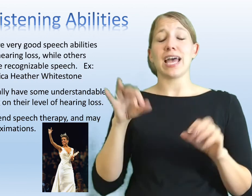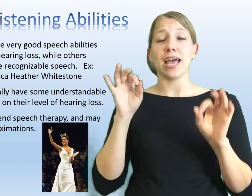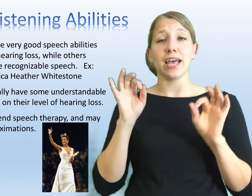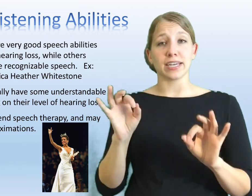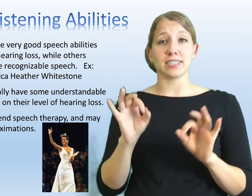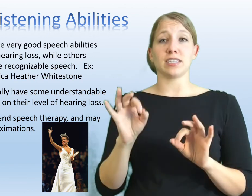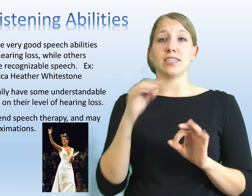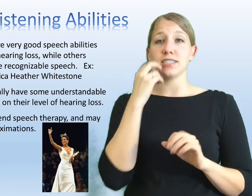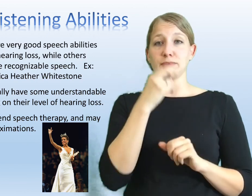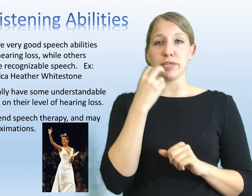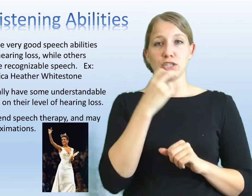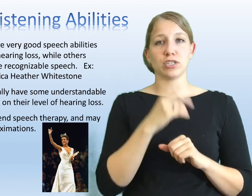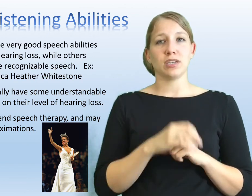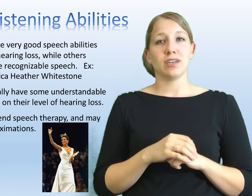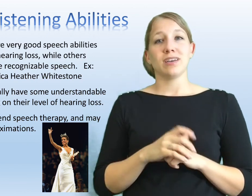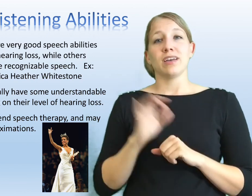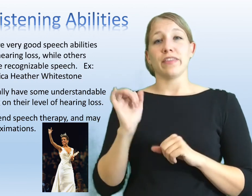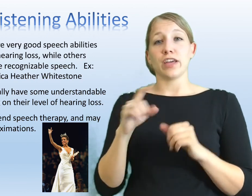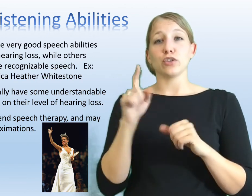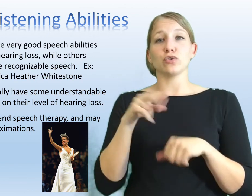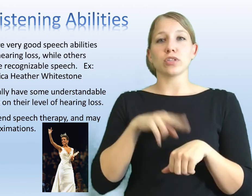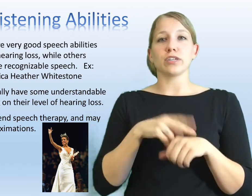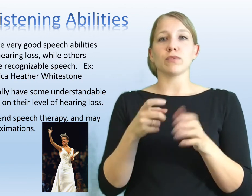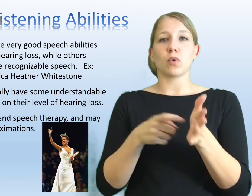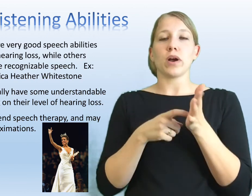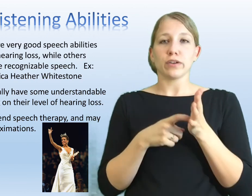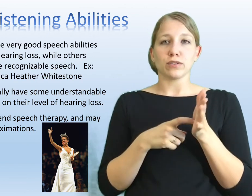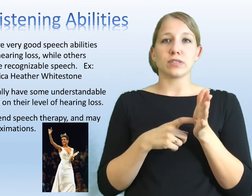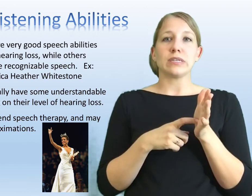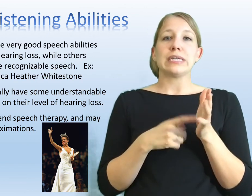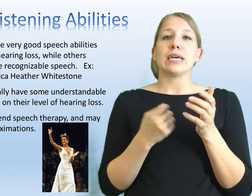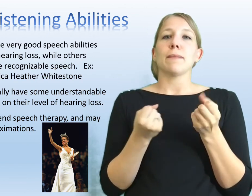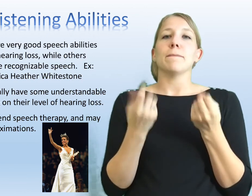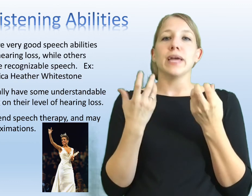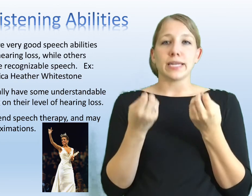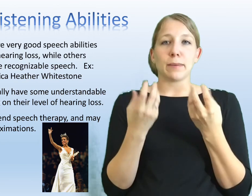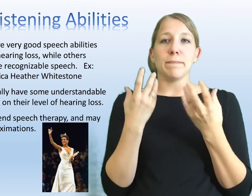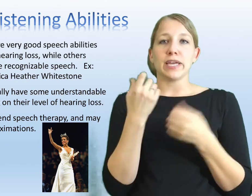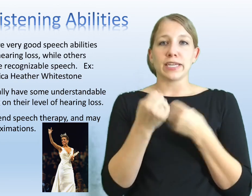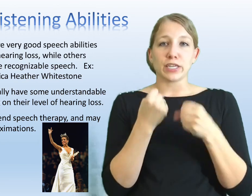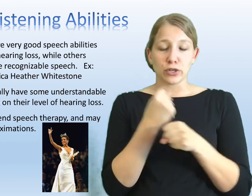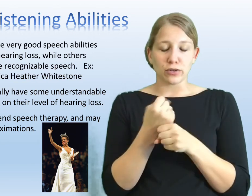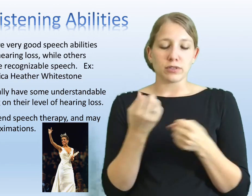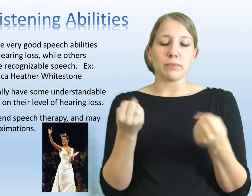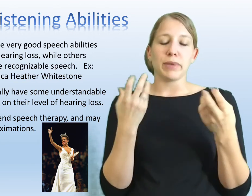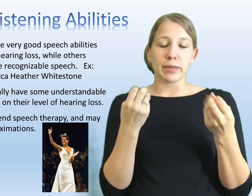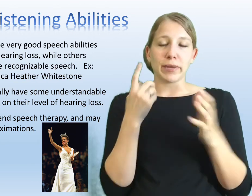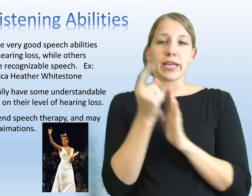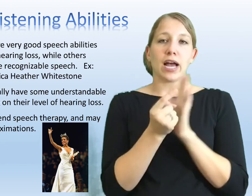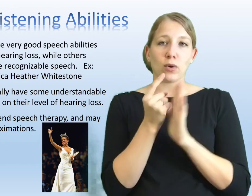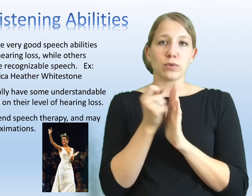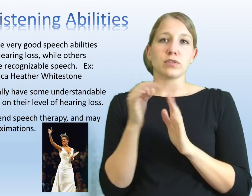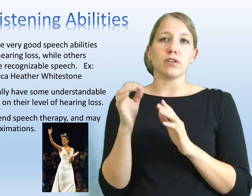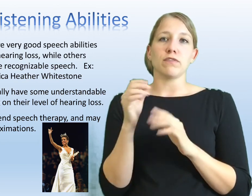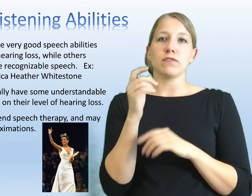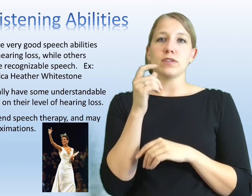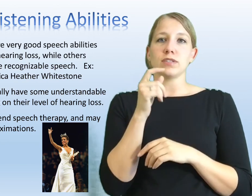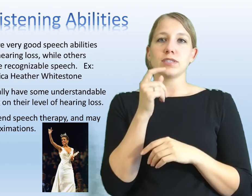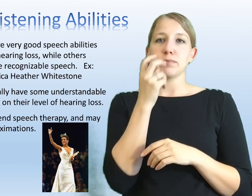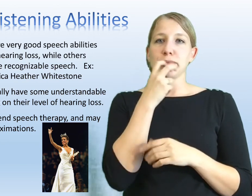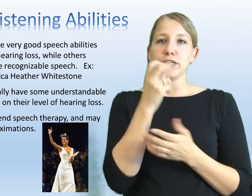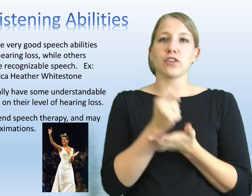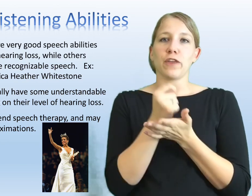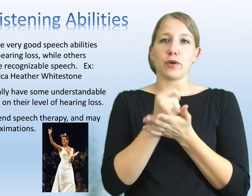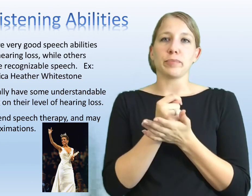she has excellent speech. And that usually requires many, many years and many, many hours of